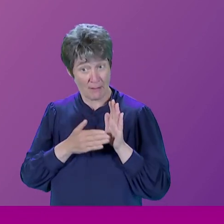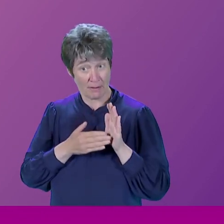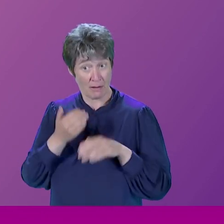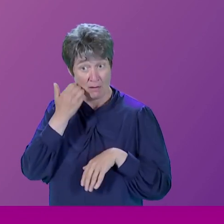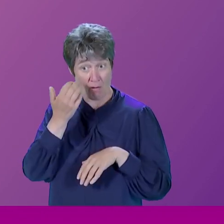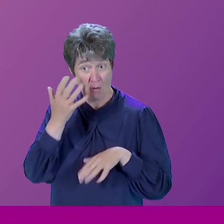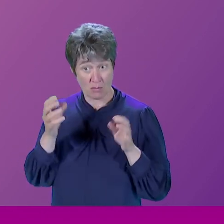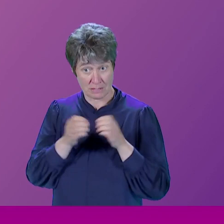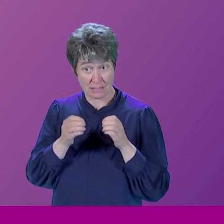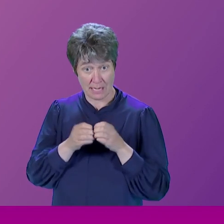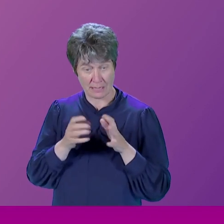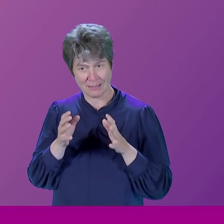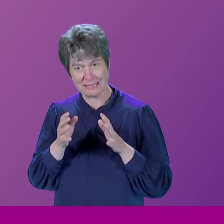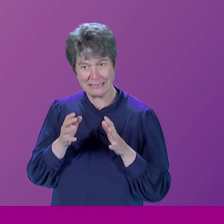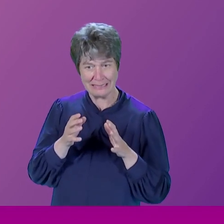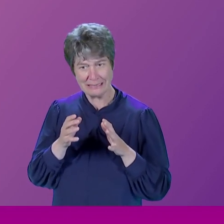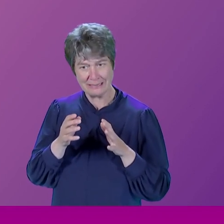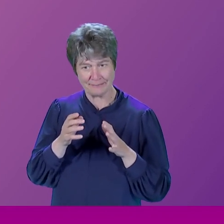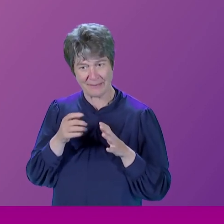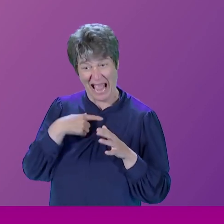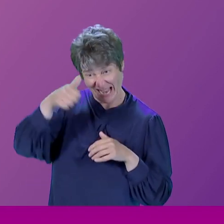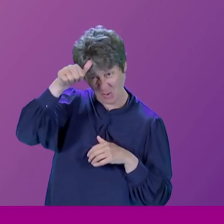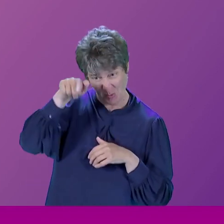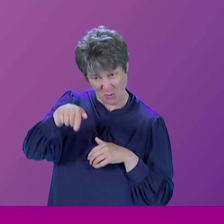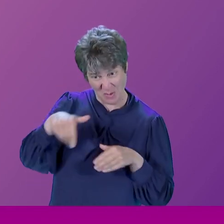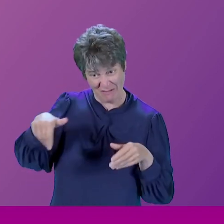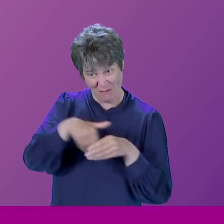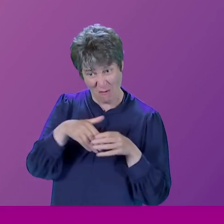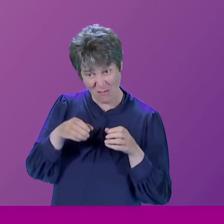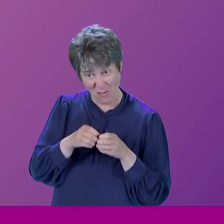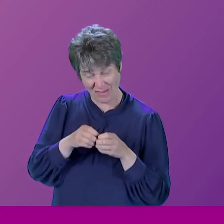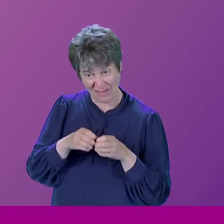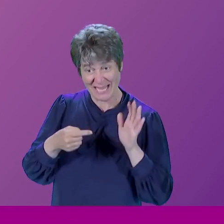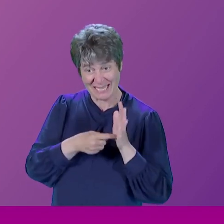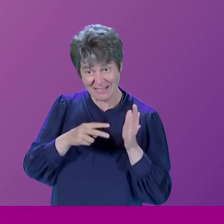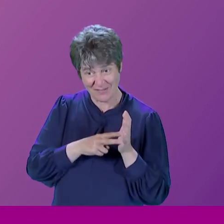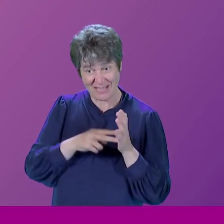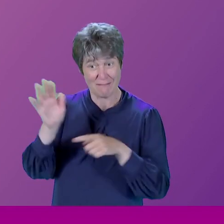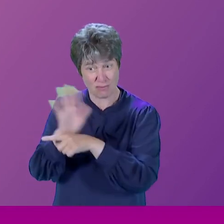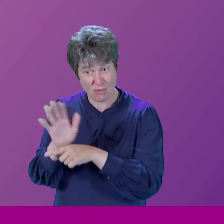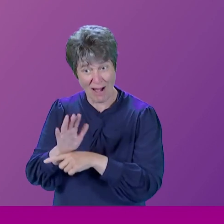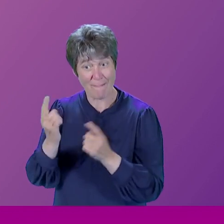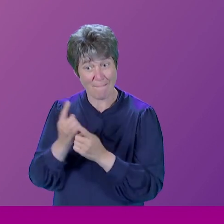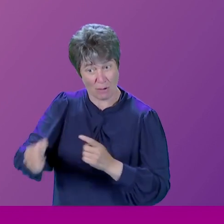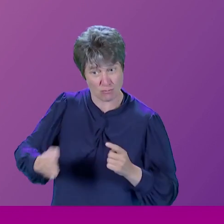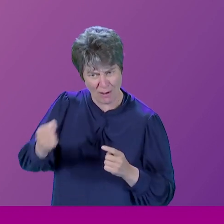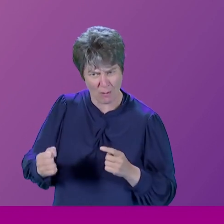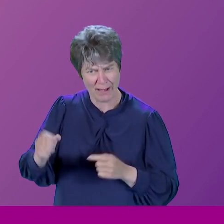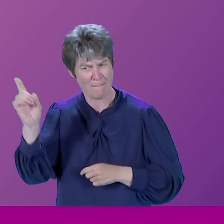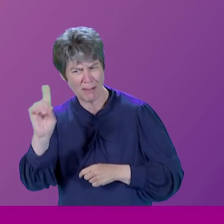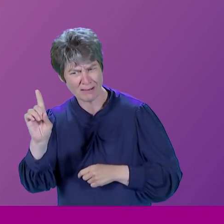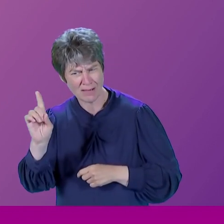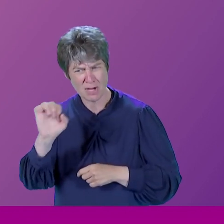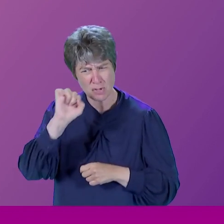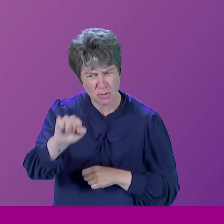you know, I know you're making, I know you're making these railway programs, darling. But what's your job? What do you do?